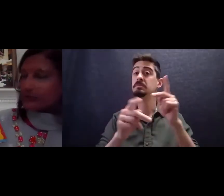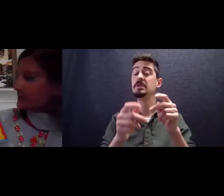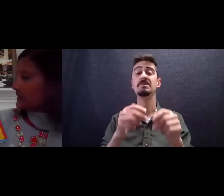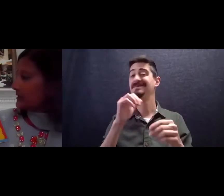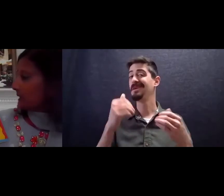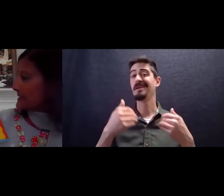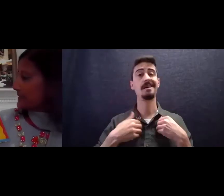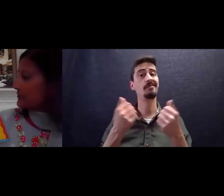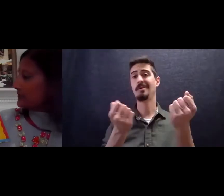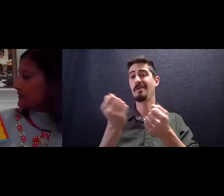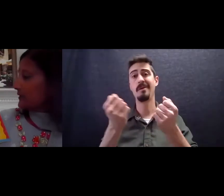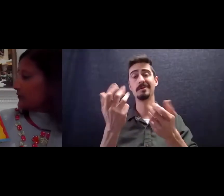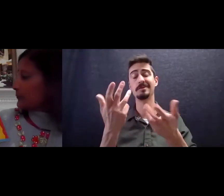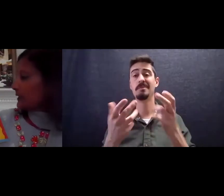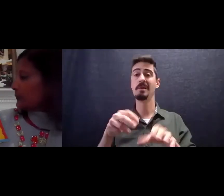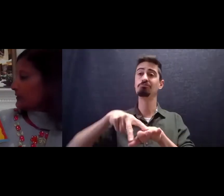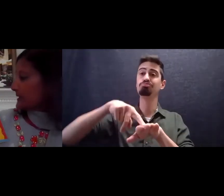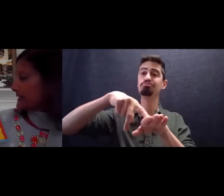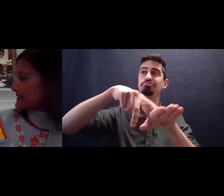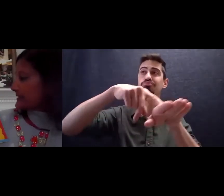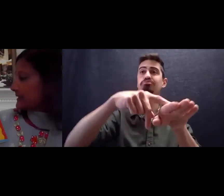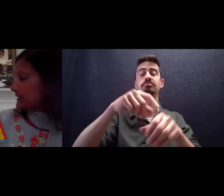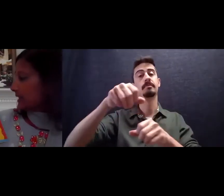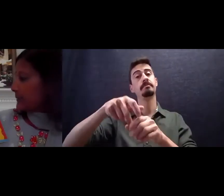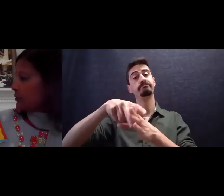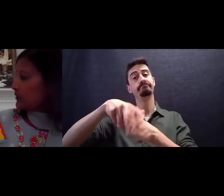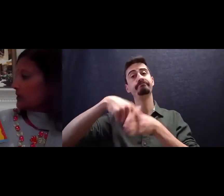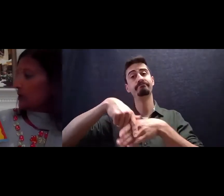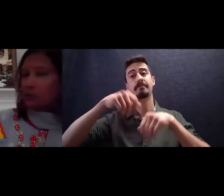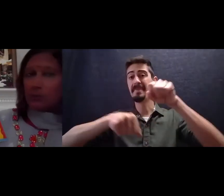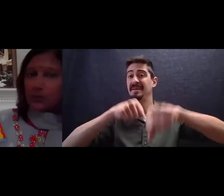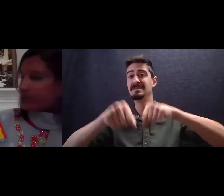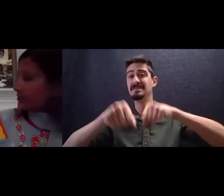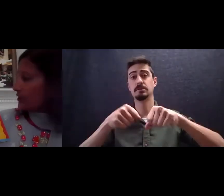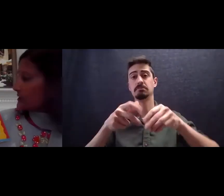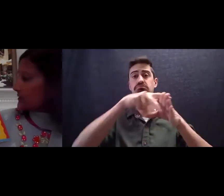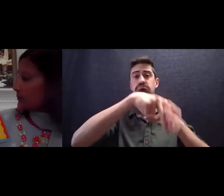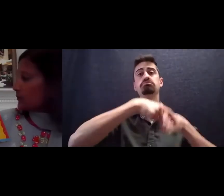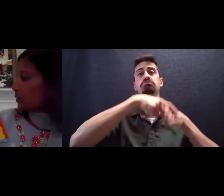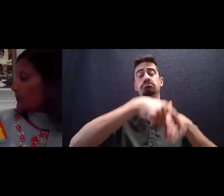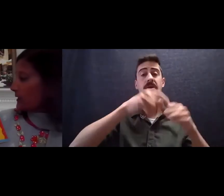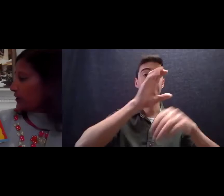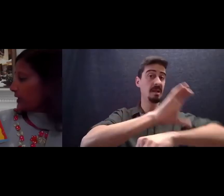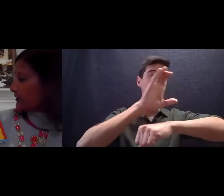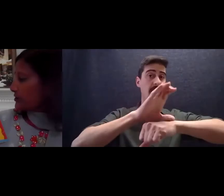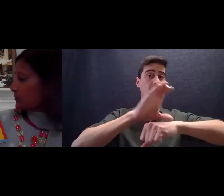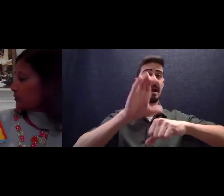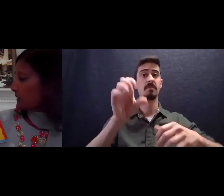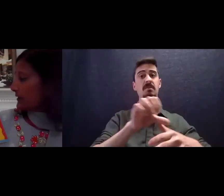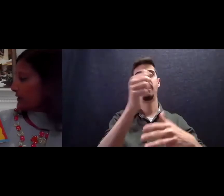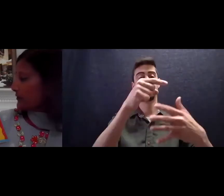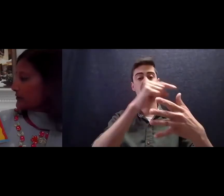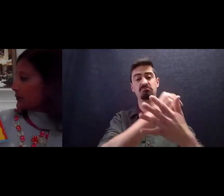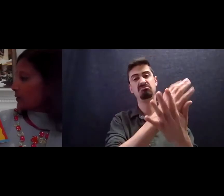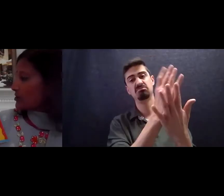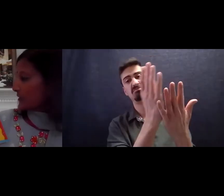scooter bicycle three-wheel taxi camel bullet cart or an open-air carriage pulled